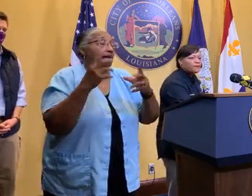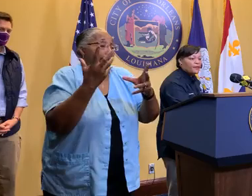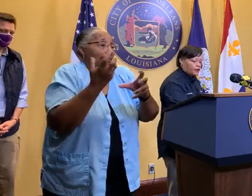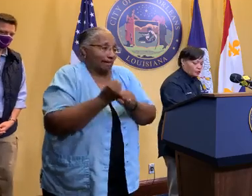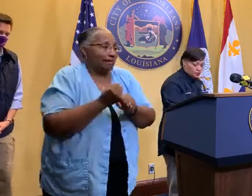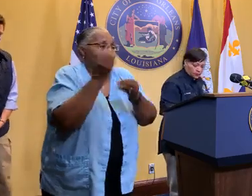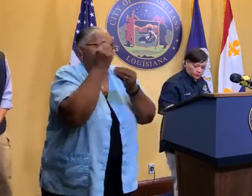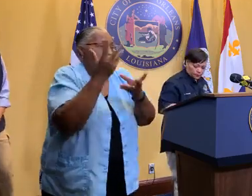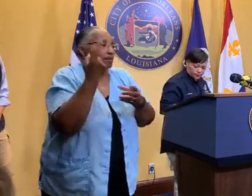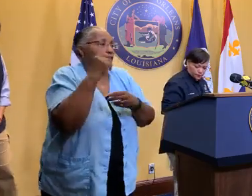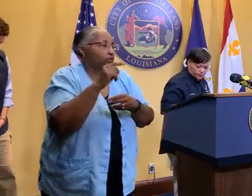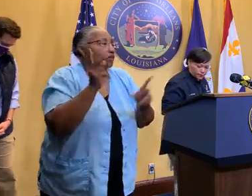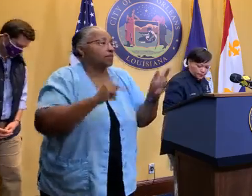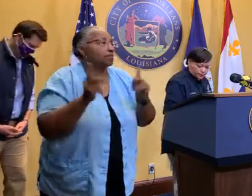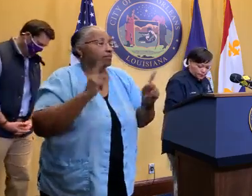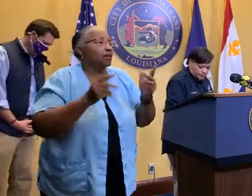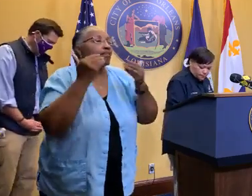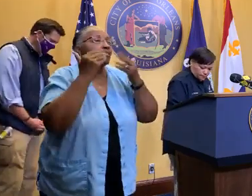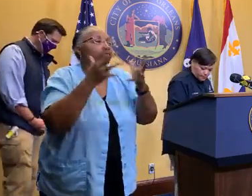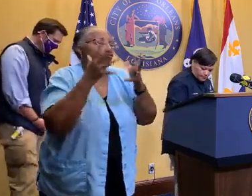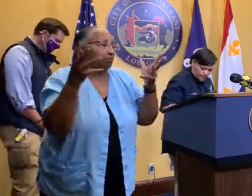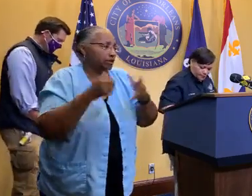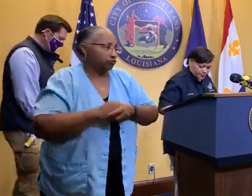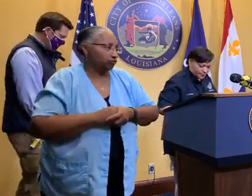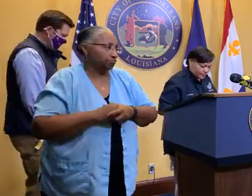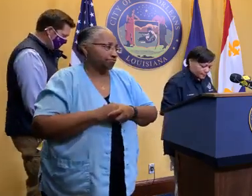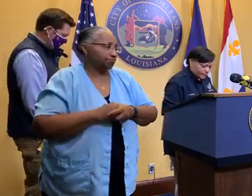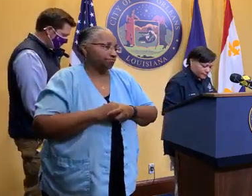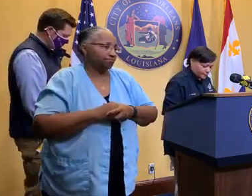for the public. Thank you. Thank you. all. Thank you.